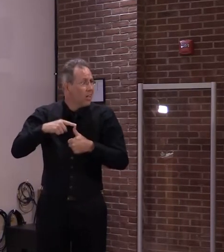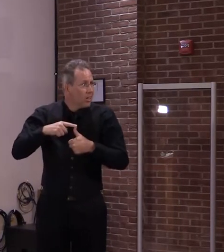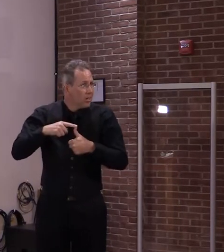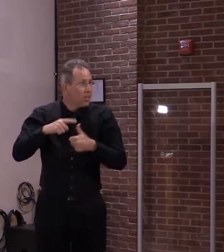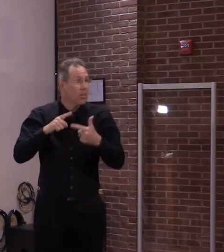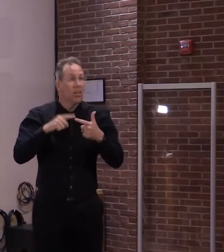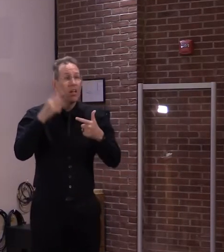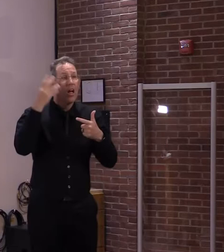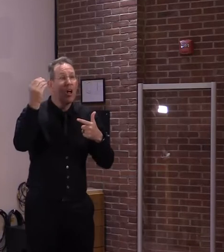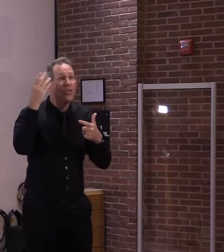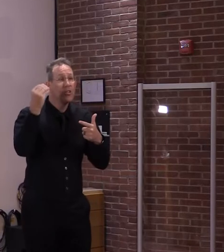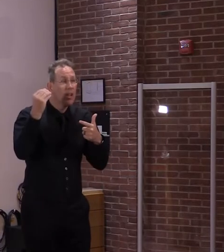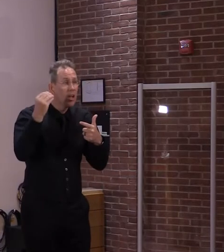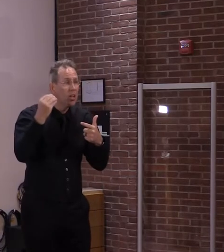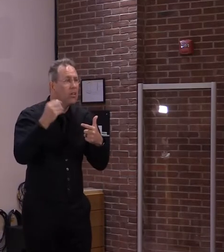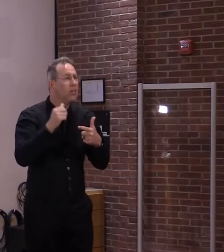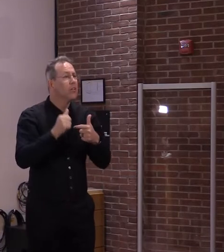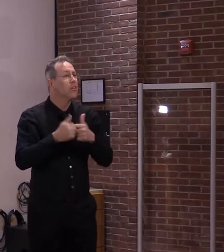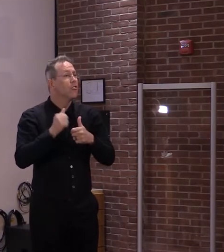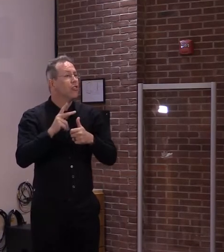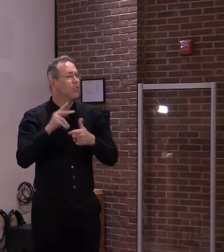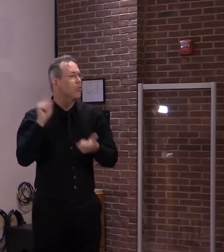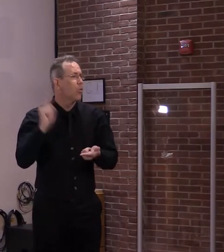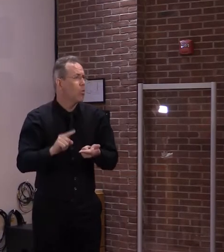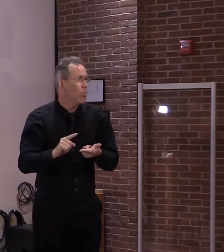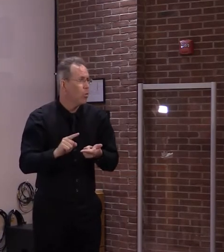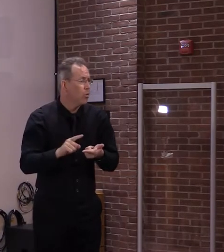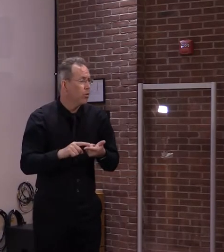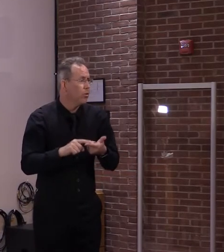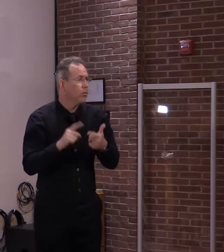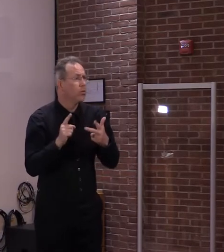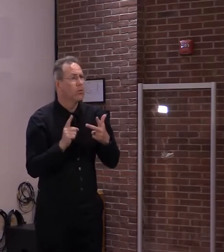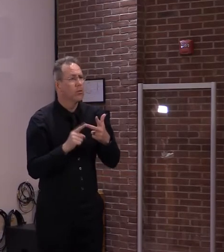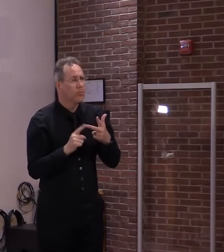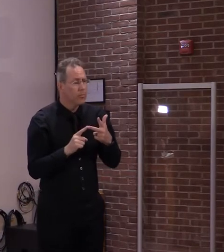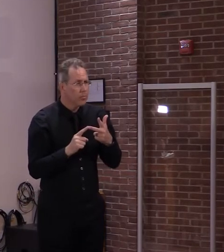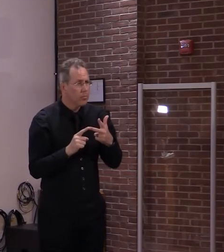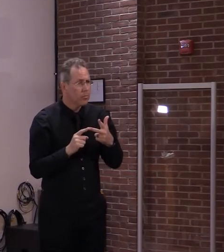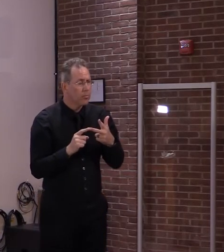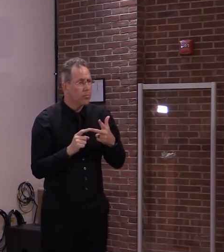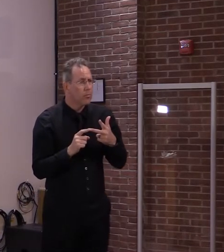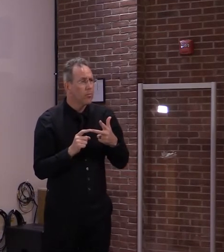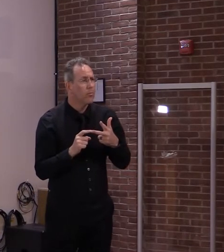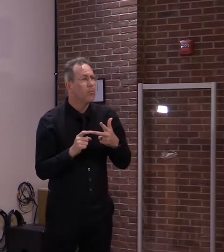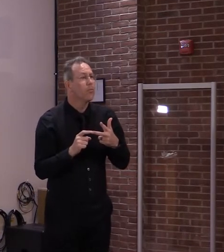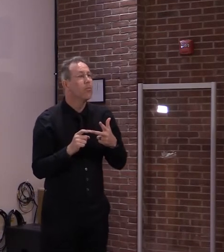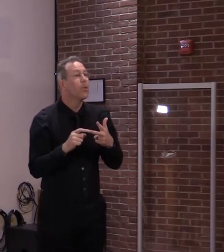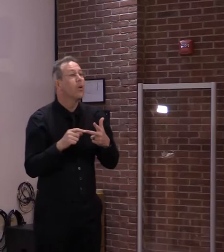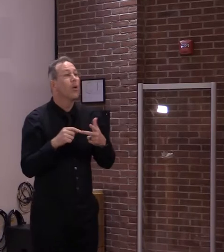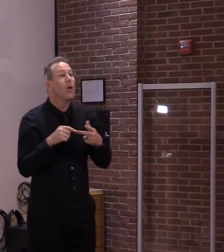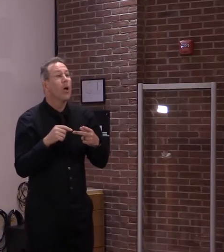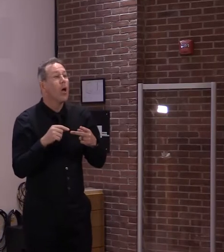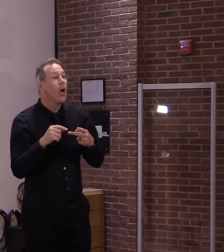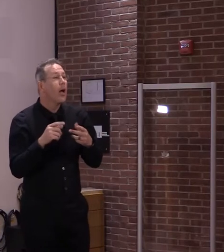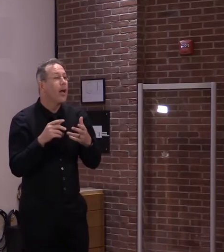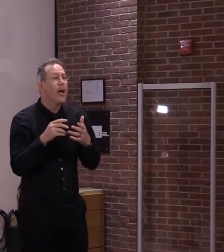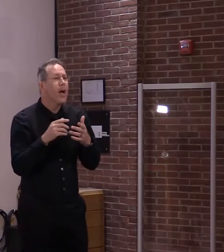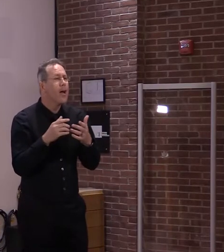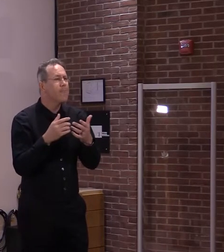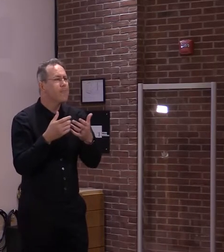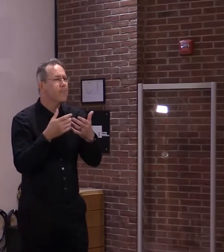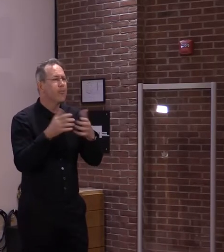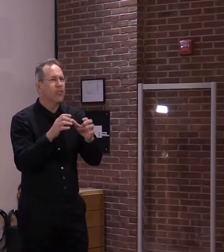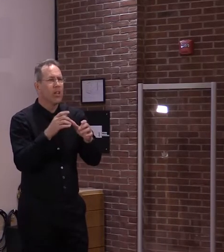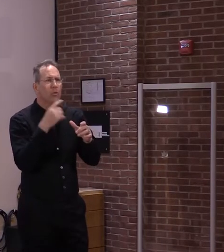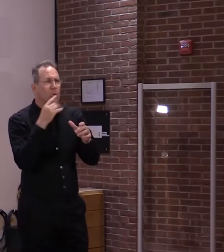in a crowded setting. Number two, is there an opportunity to separate people and not be on top of